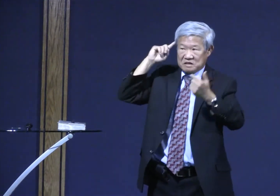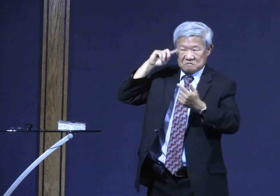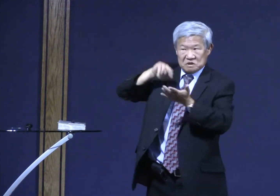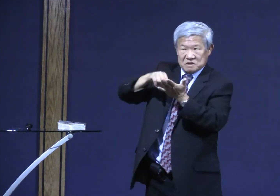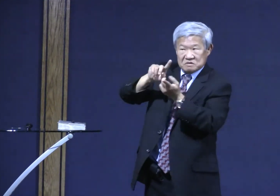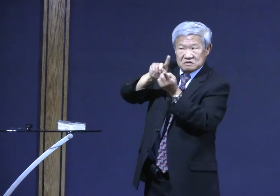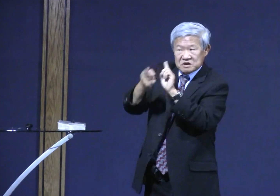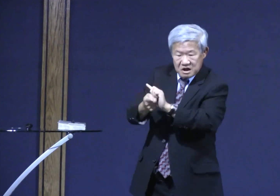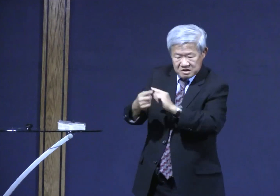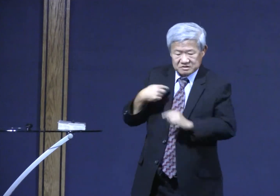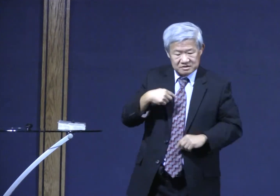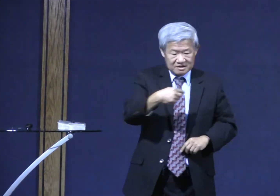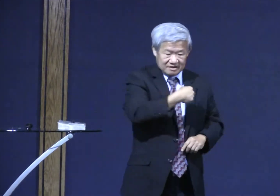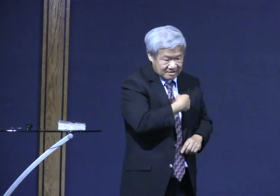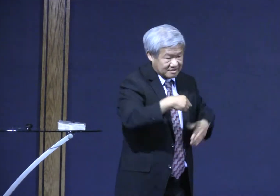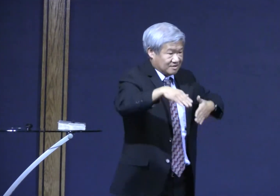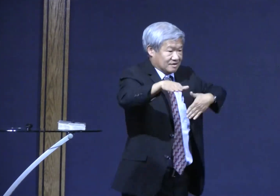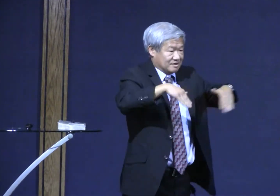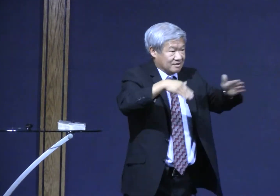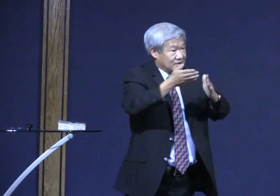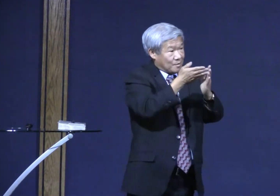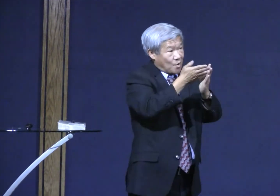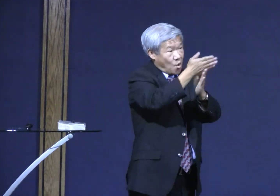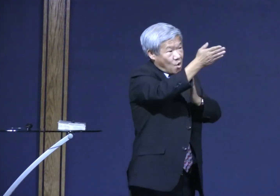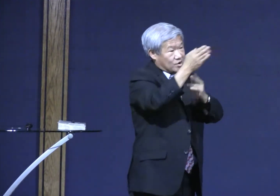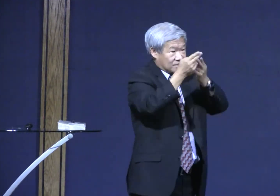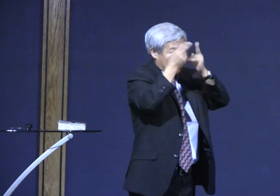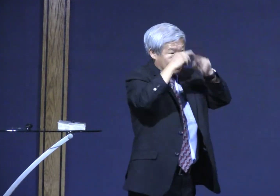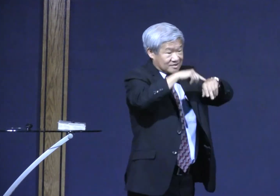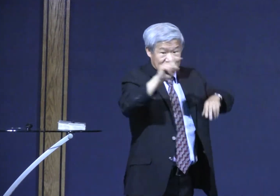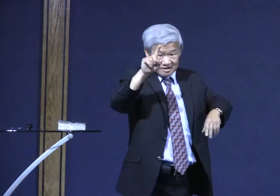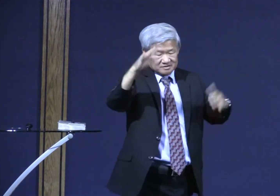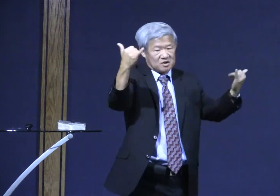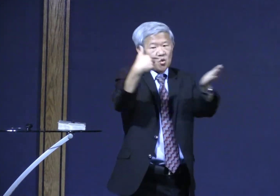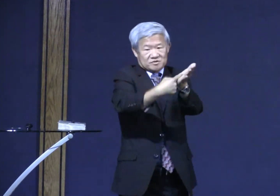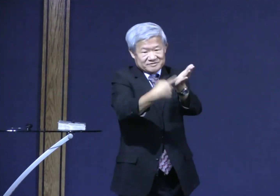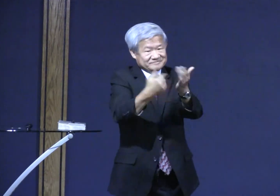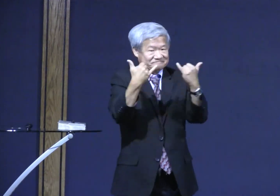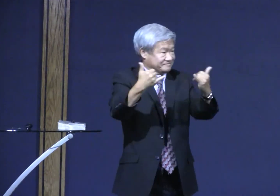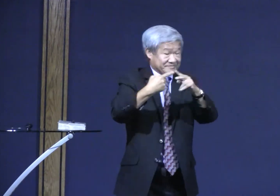But I've learned that it's best to repent.